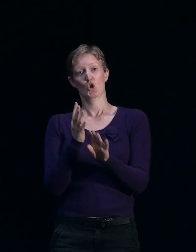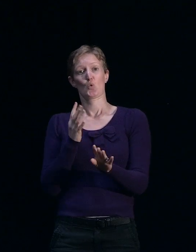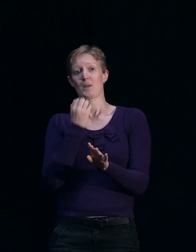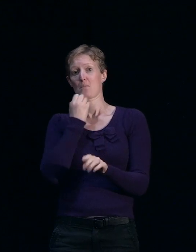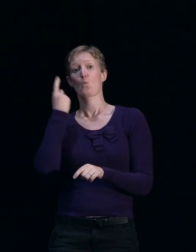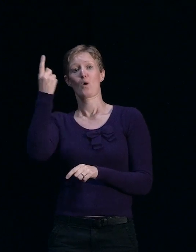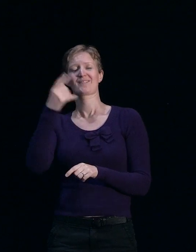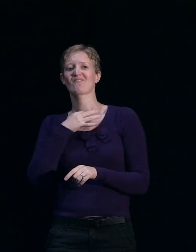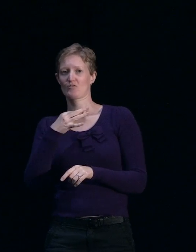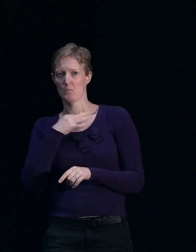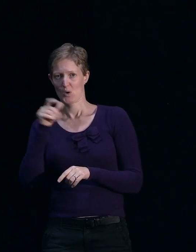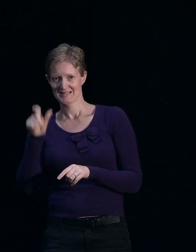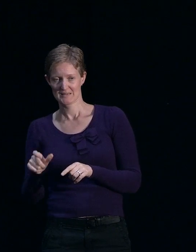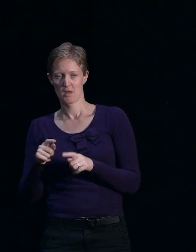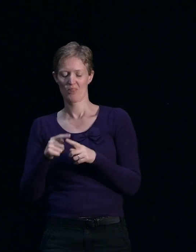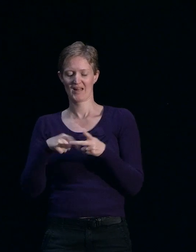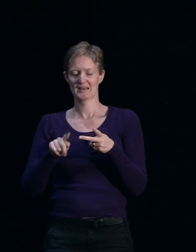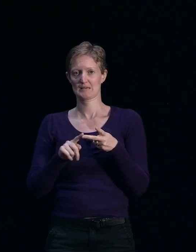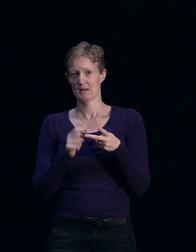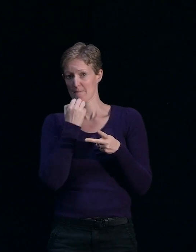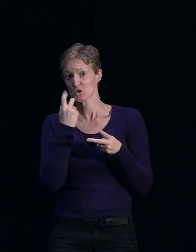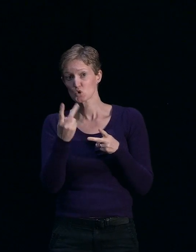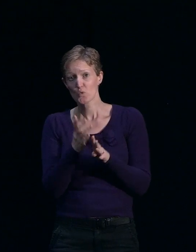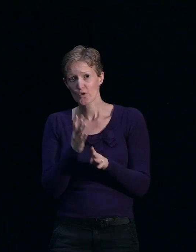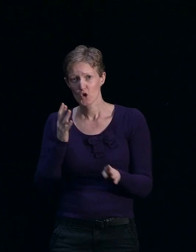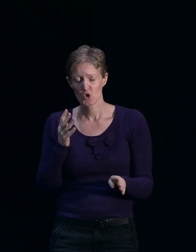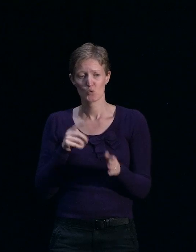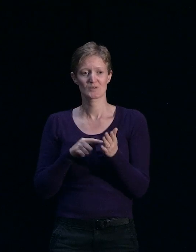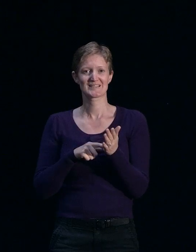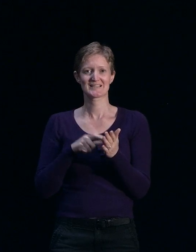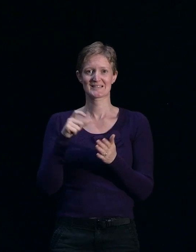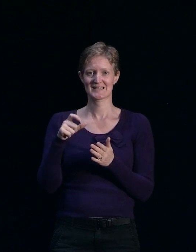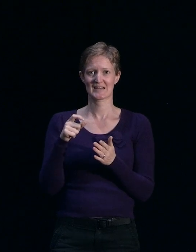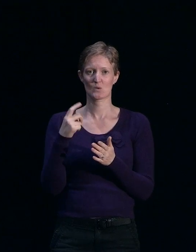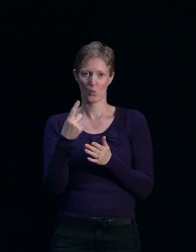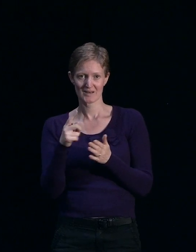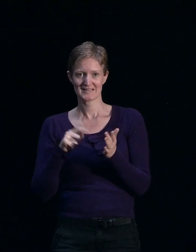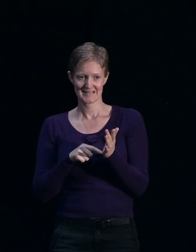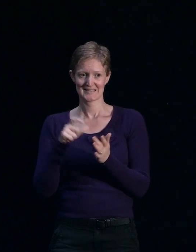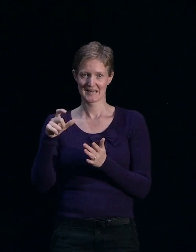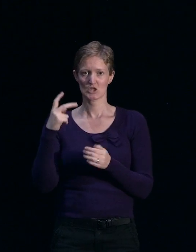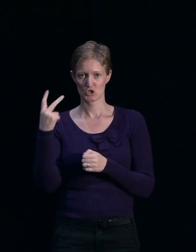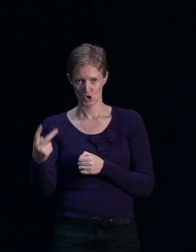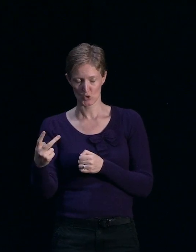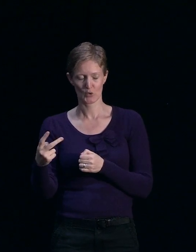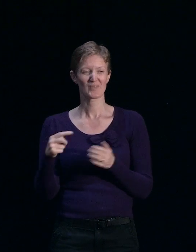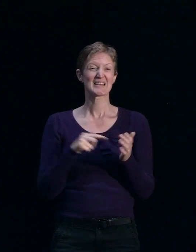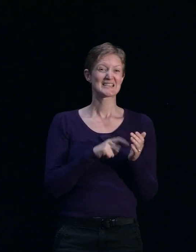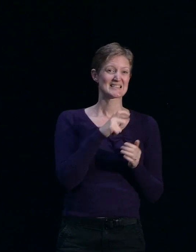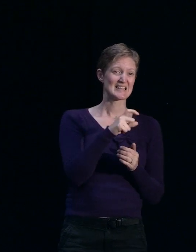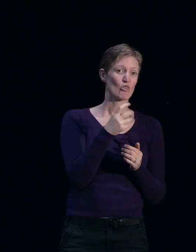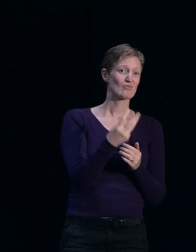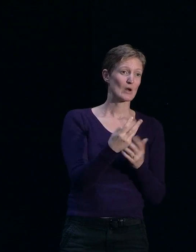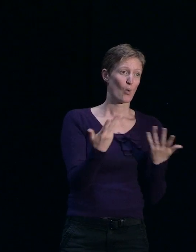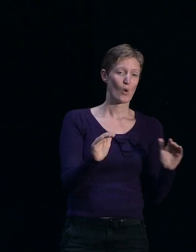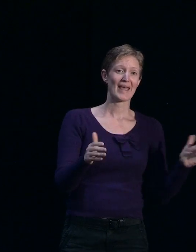TC2. And then we'll get into our TC3 and Hill properties. The reason that your TC3 and Hill properties will be